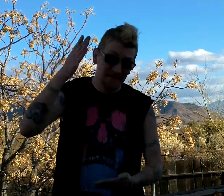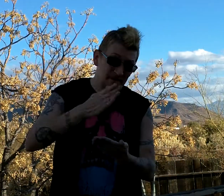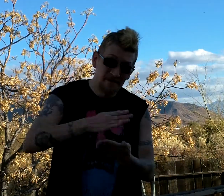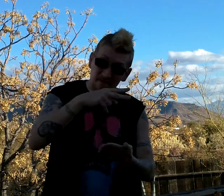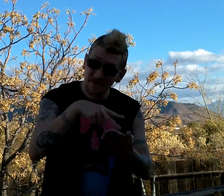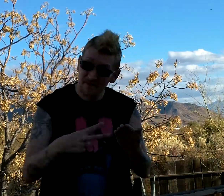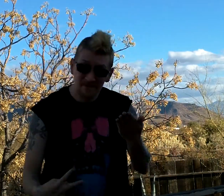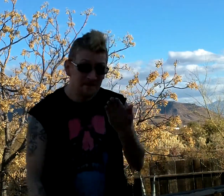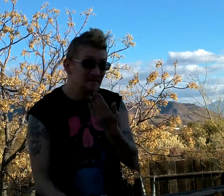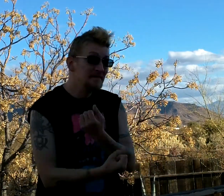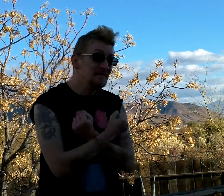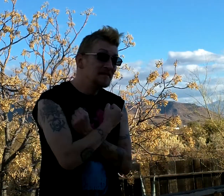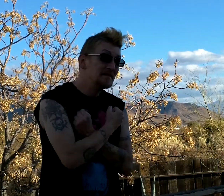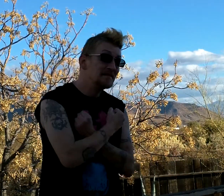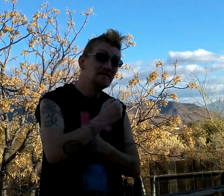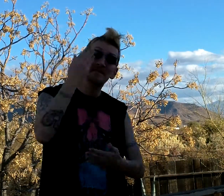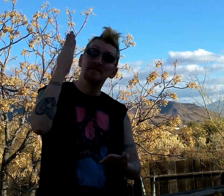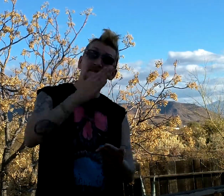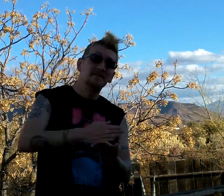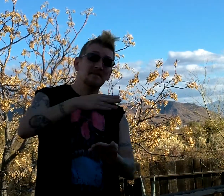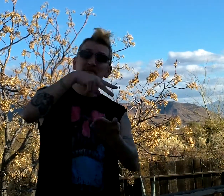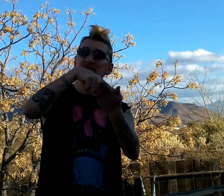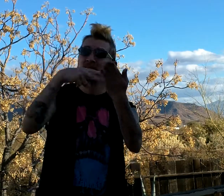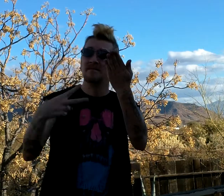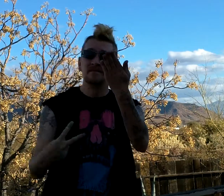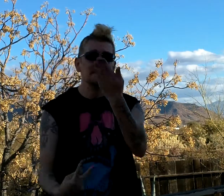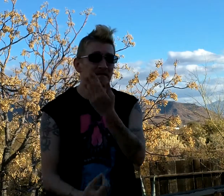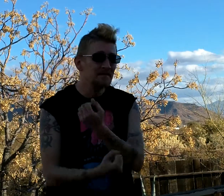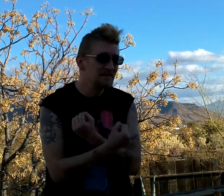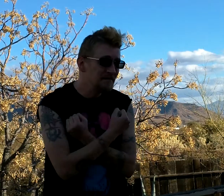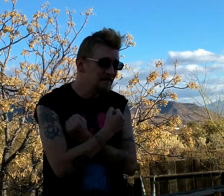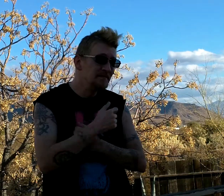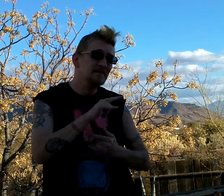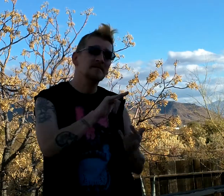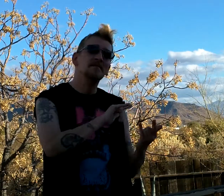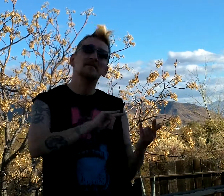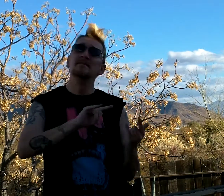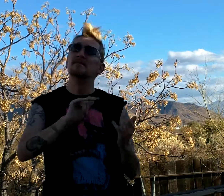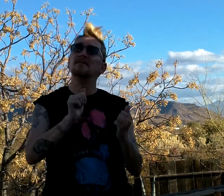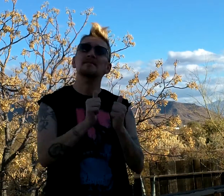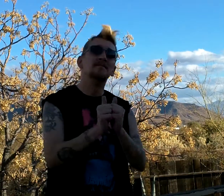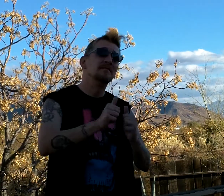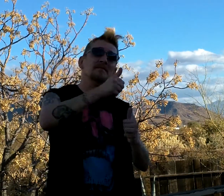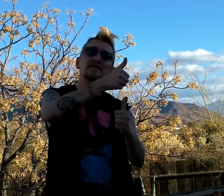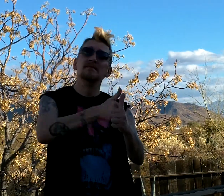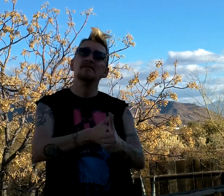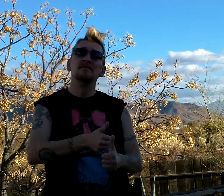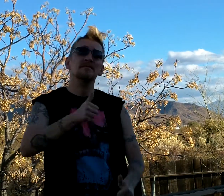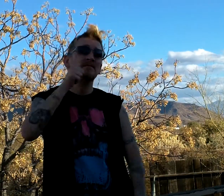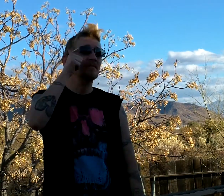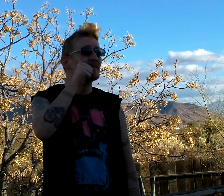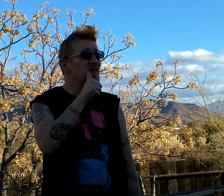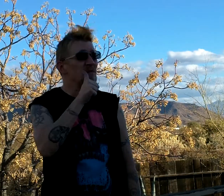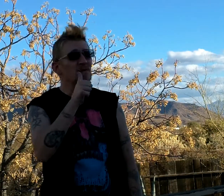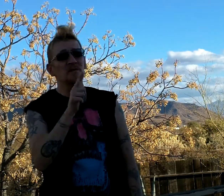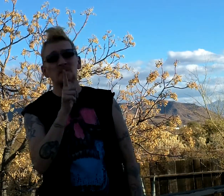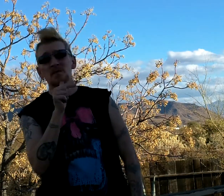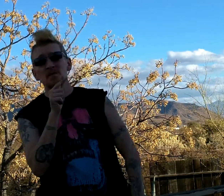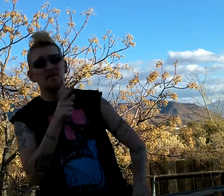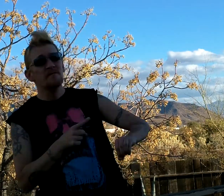falling in love, stop falling in love, with every girl who